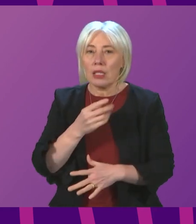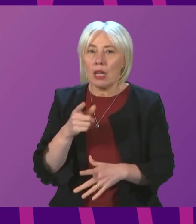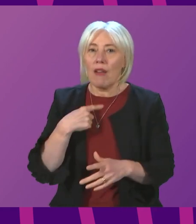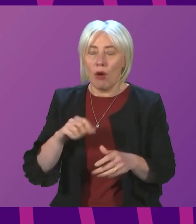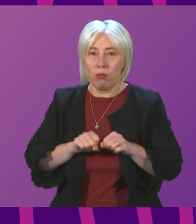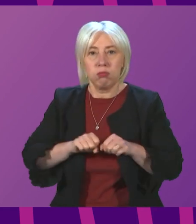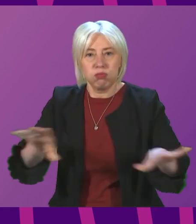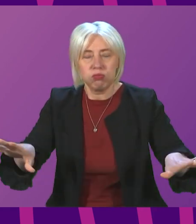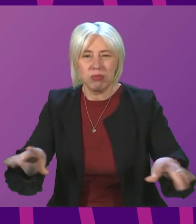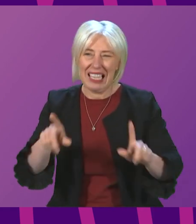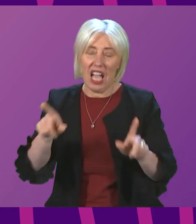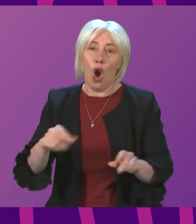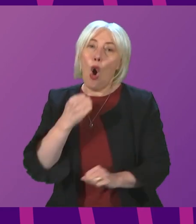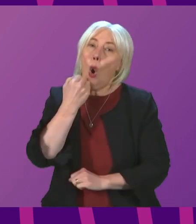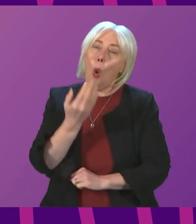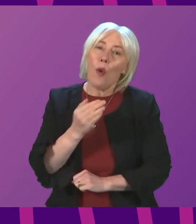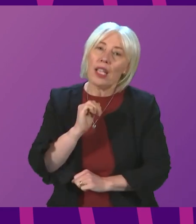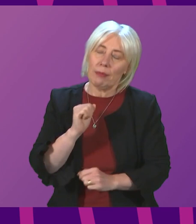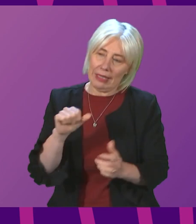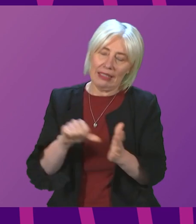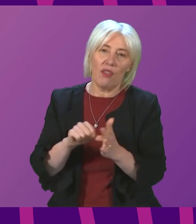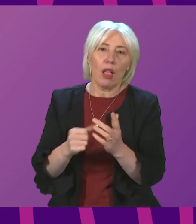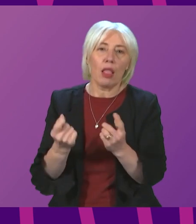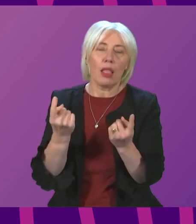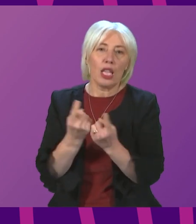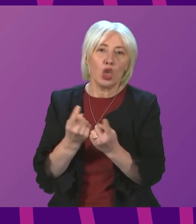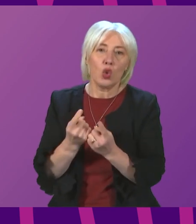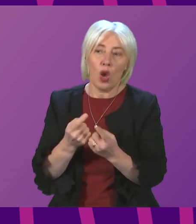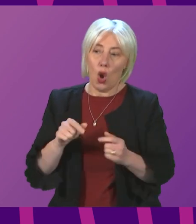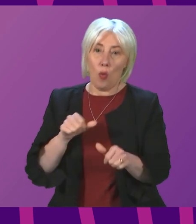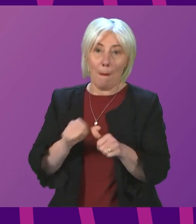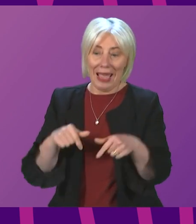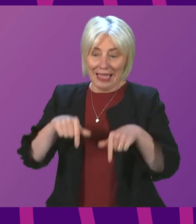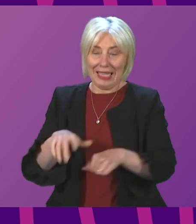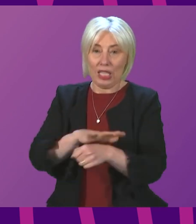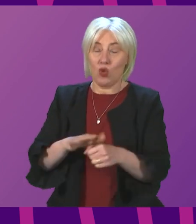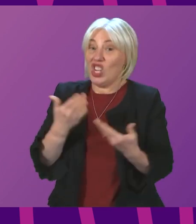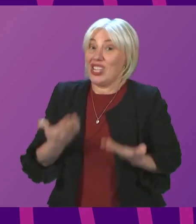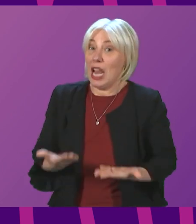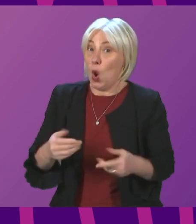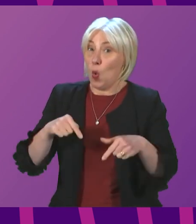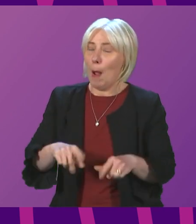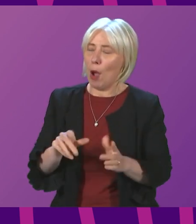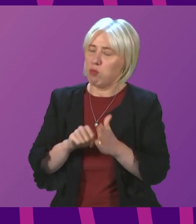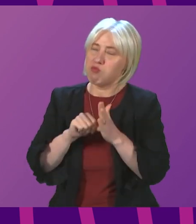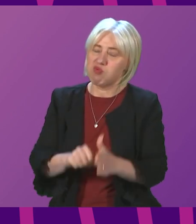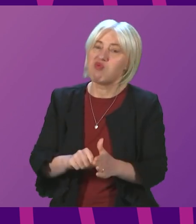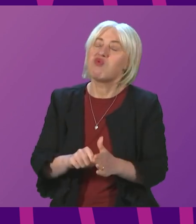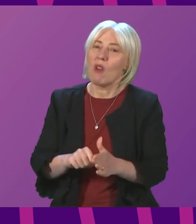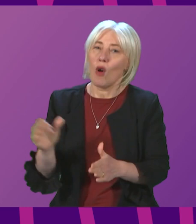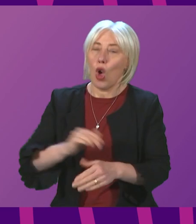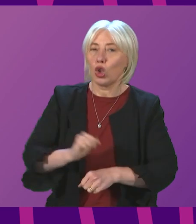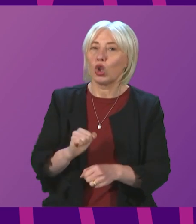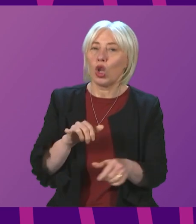transmission. So this is always going to be a difficult issue. I think we are in a much better place now. This has been incredibly difficult for Scotland's